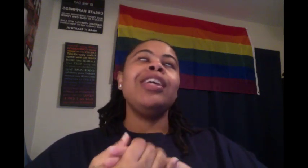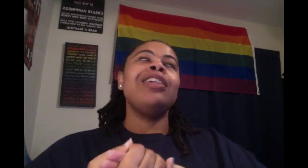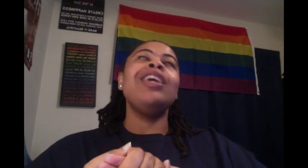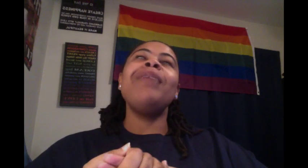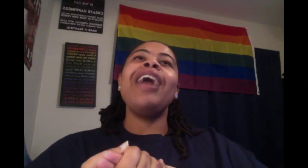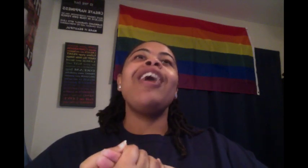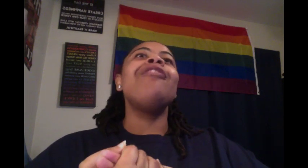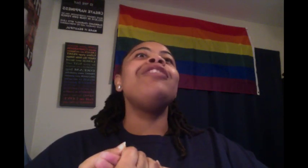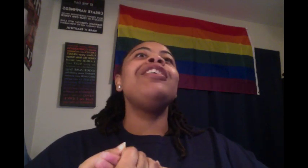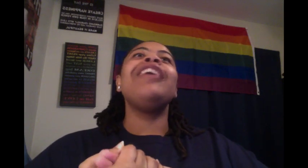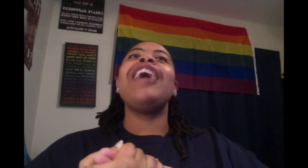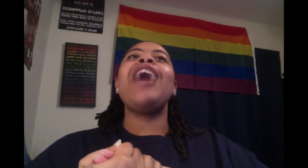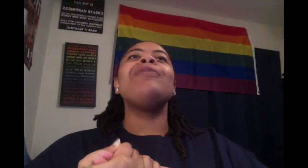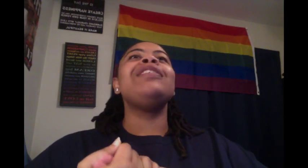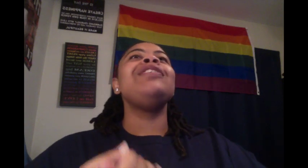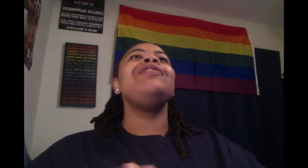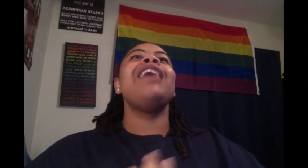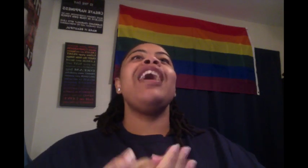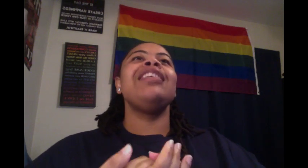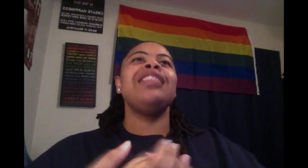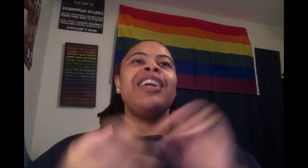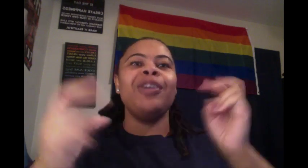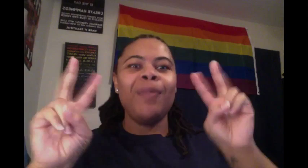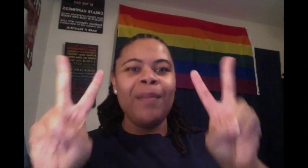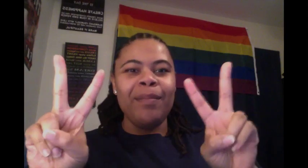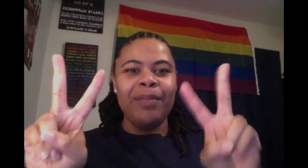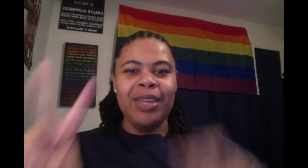Y'all tell me how y'all feel. And I will see you guys later. Peace.